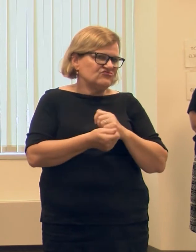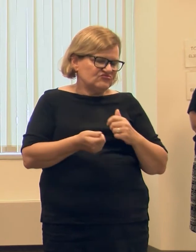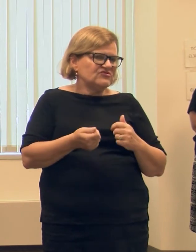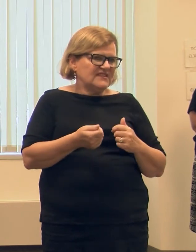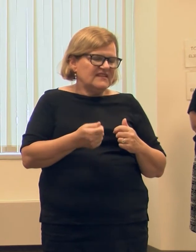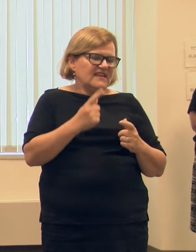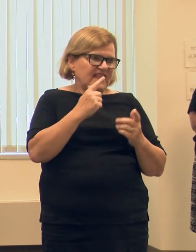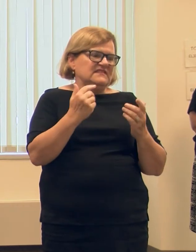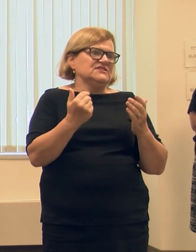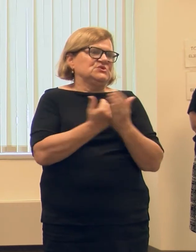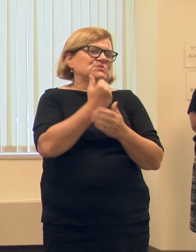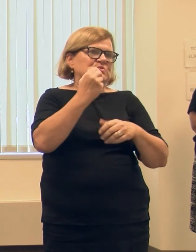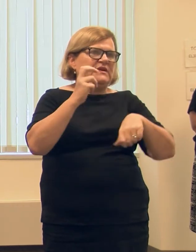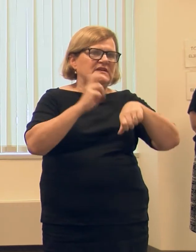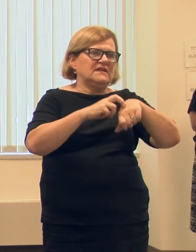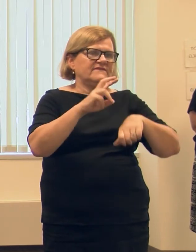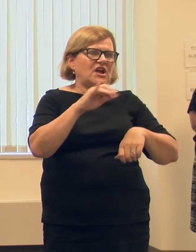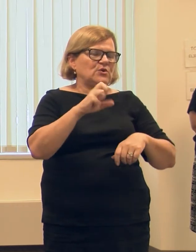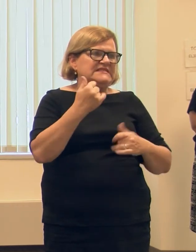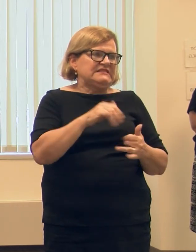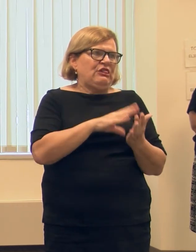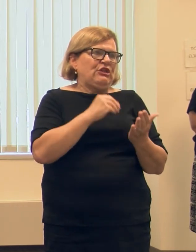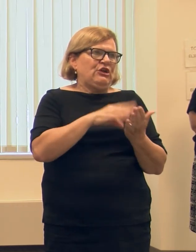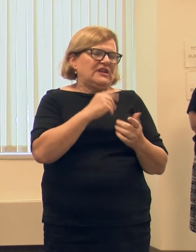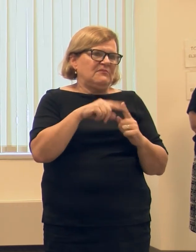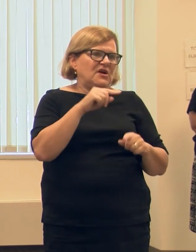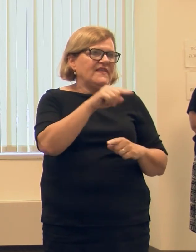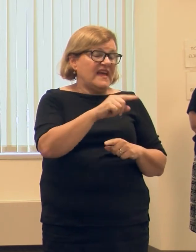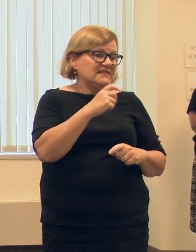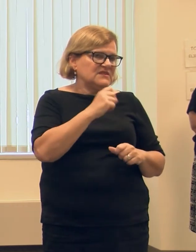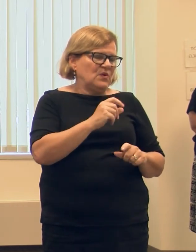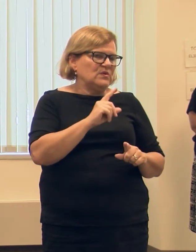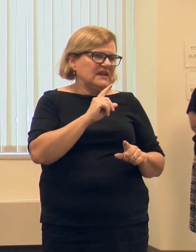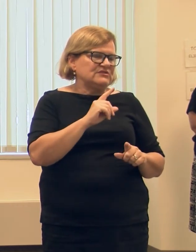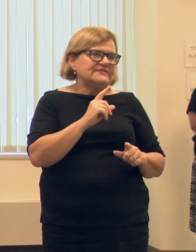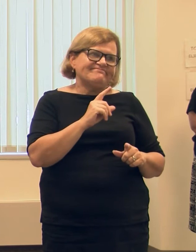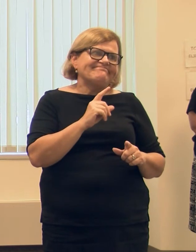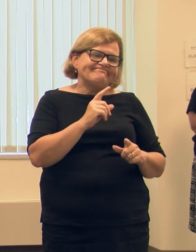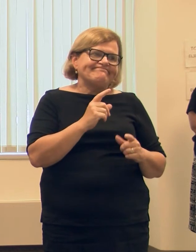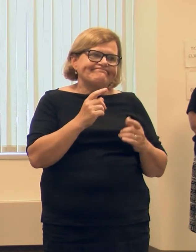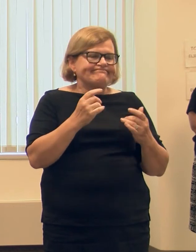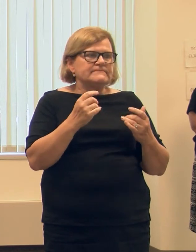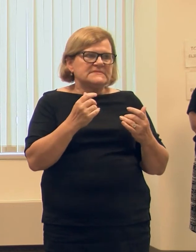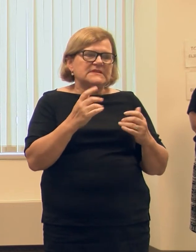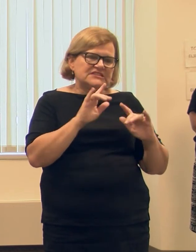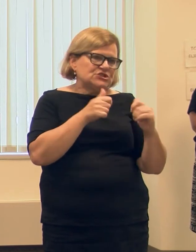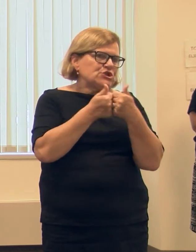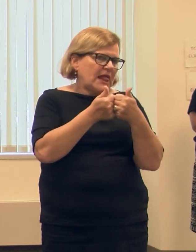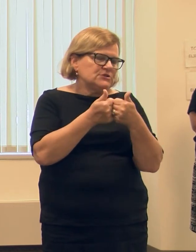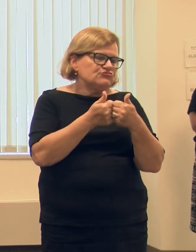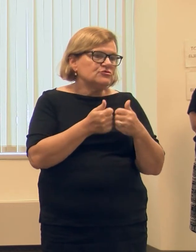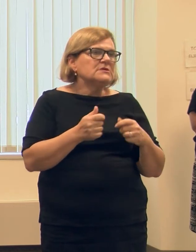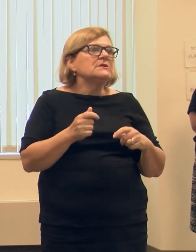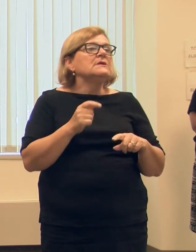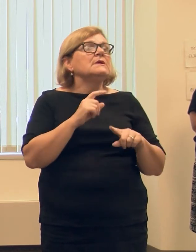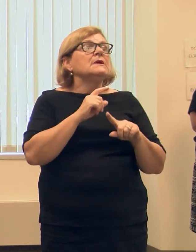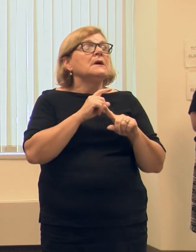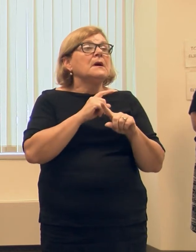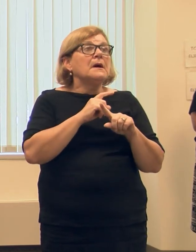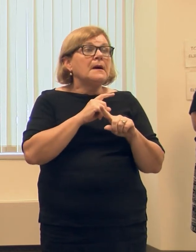novel virus that we're still learning about. And so reacting to it is still obviously a challenge. But